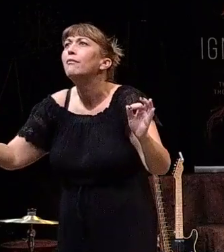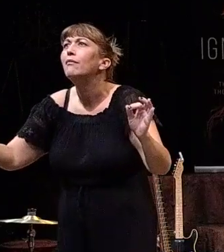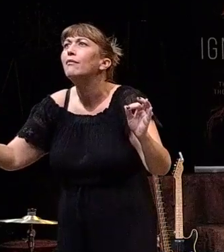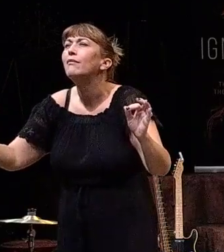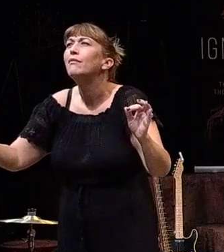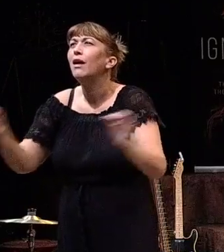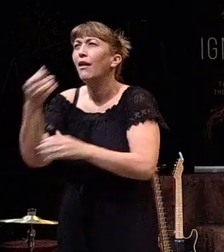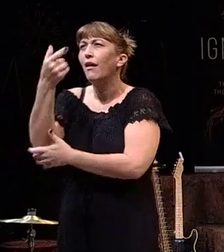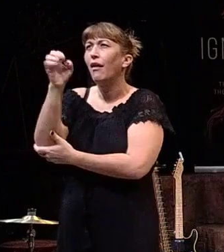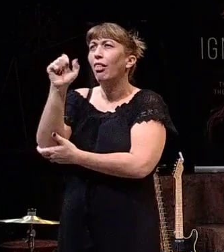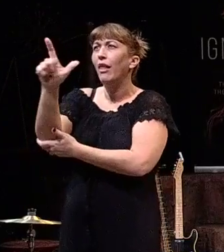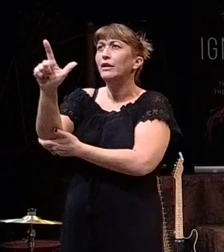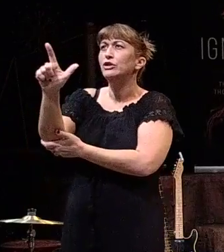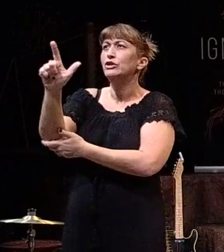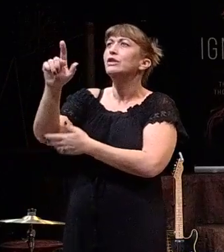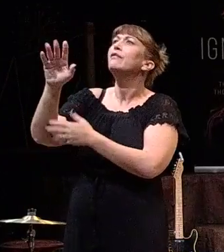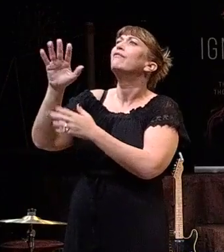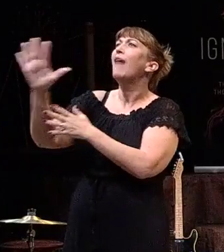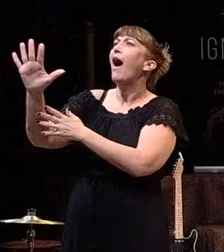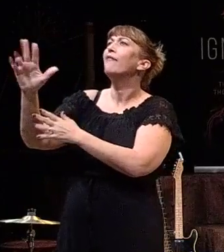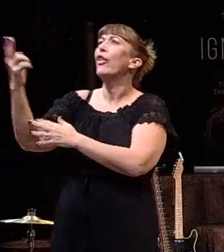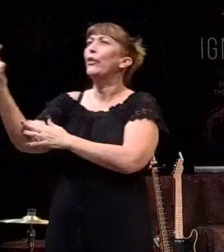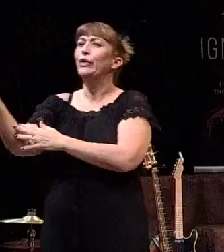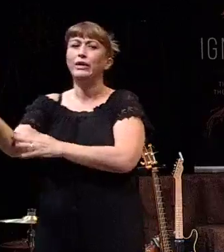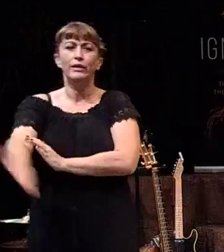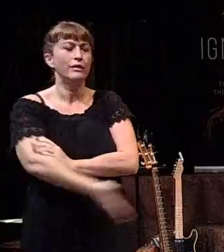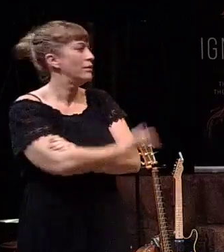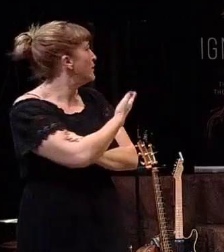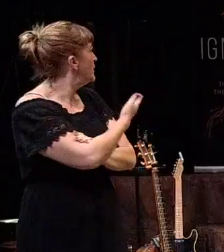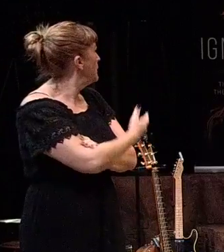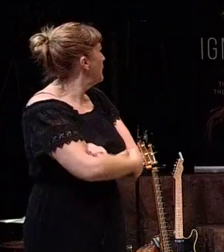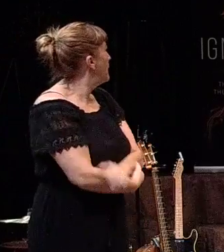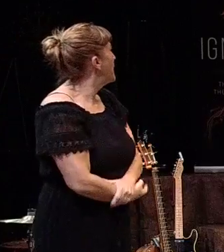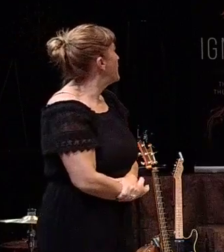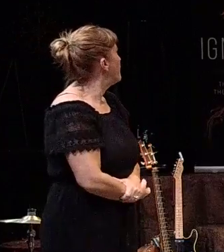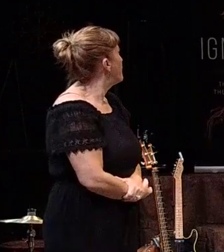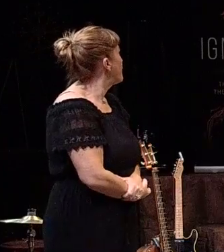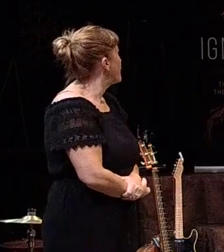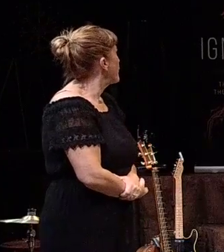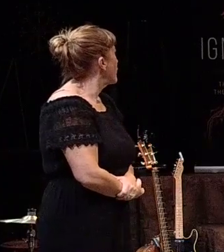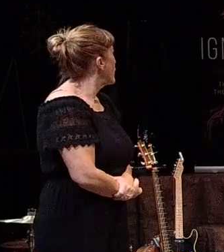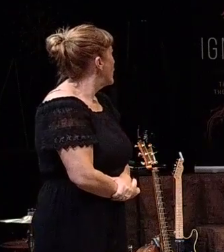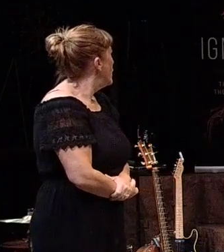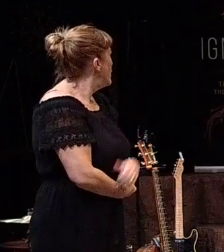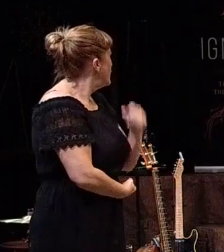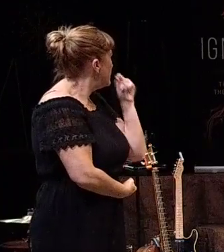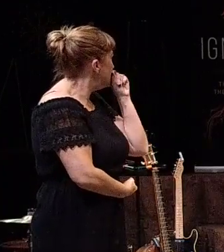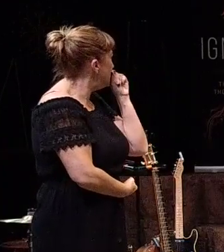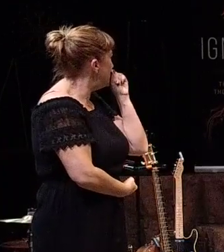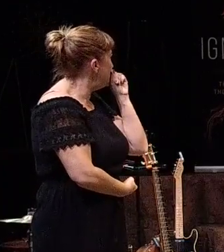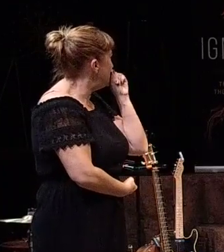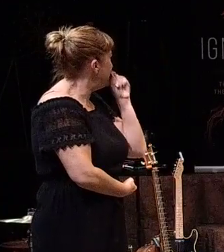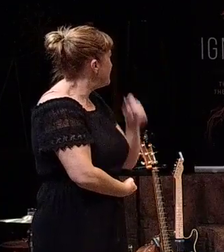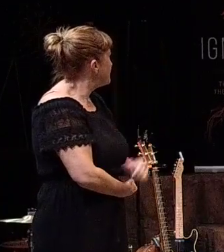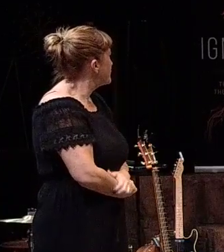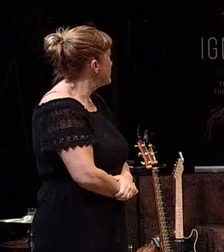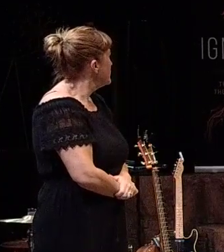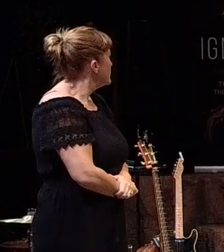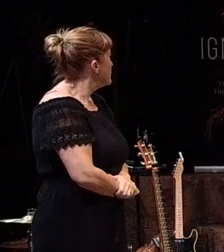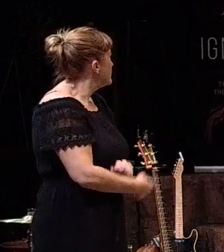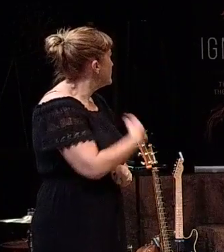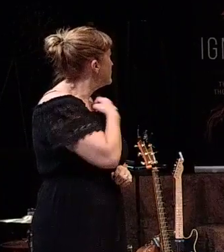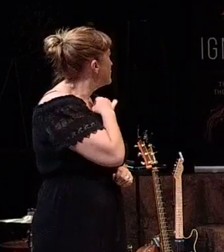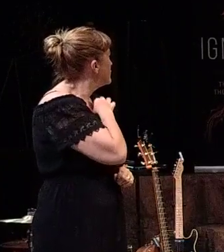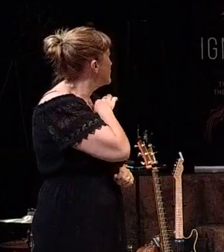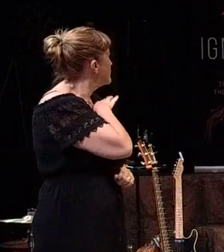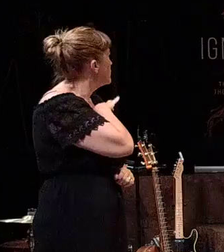In Galatians chapter 5, verse 13, The Bible reads, You, my brothers